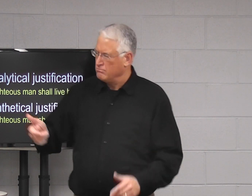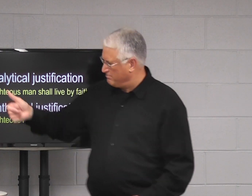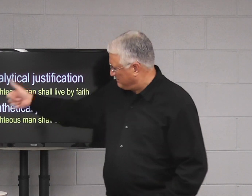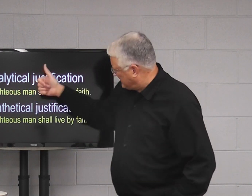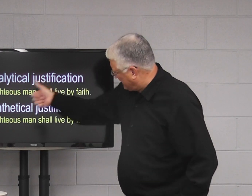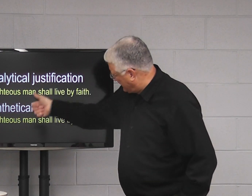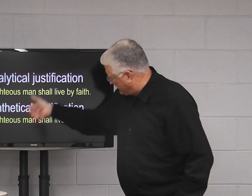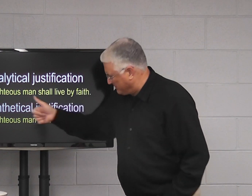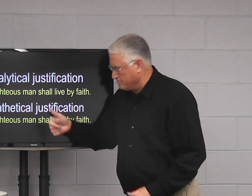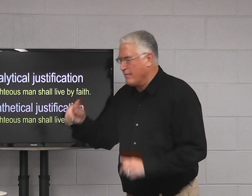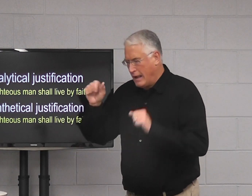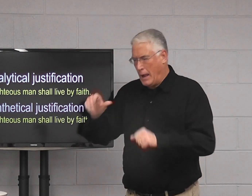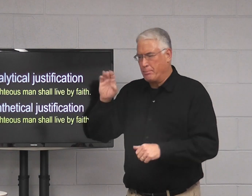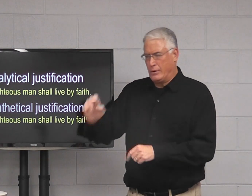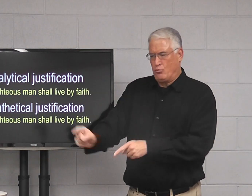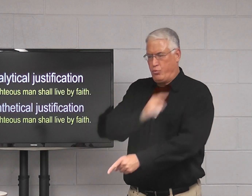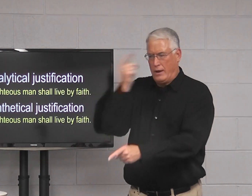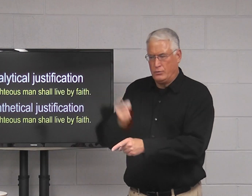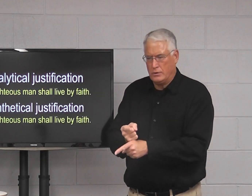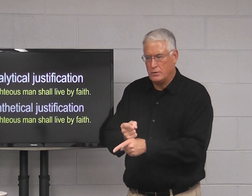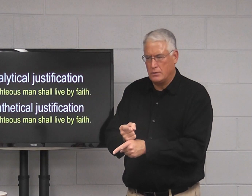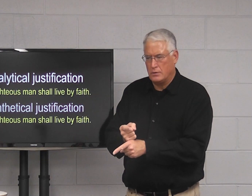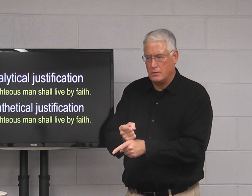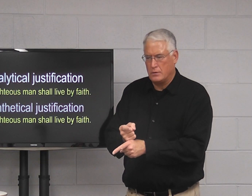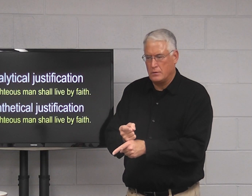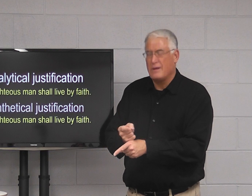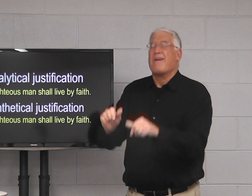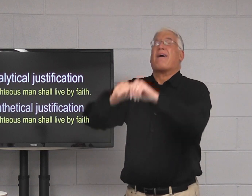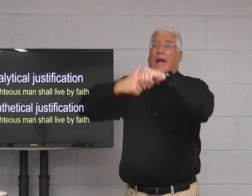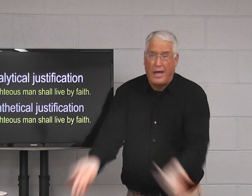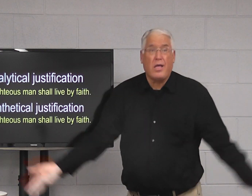were all sinners, how can a man be righteous?